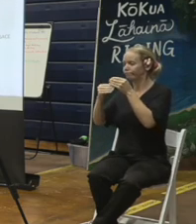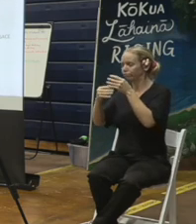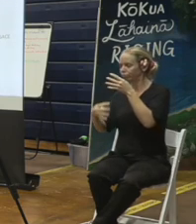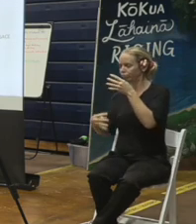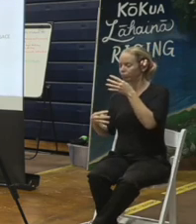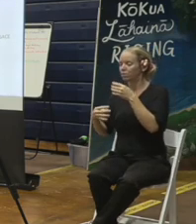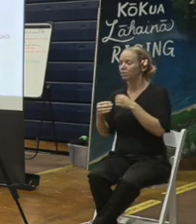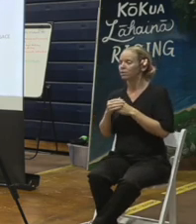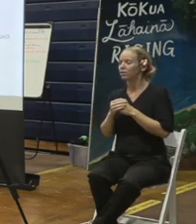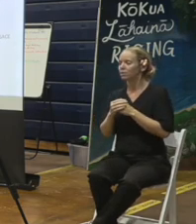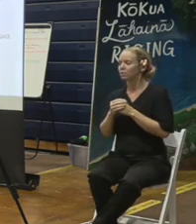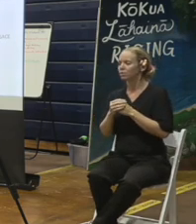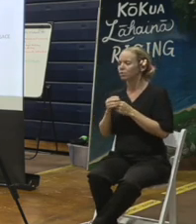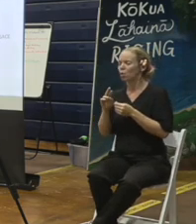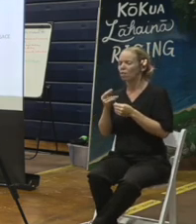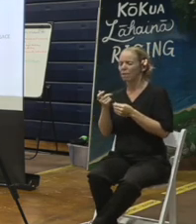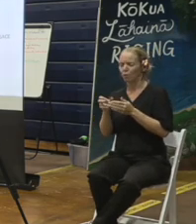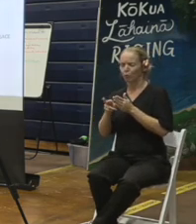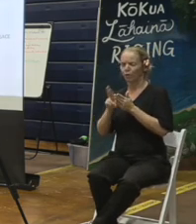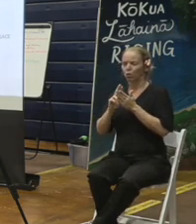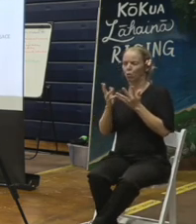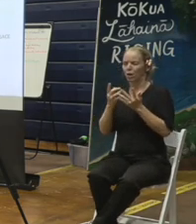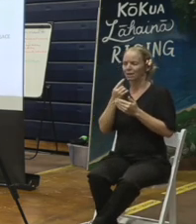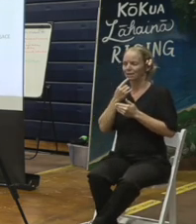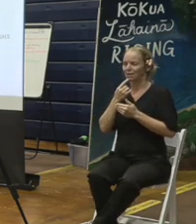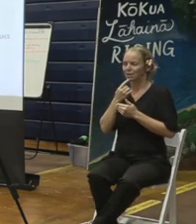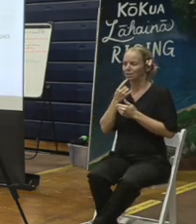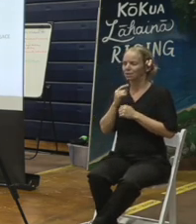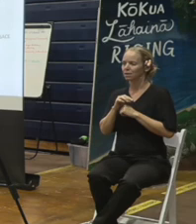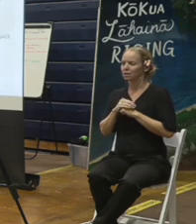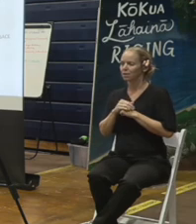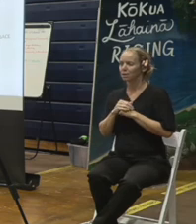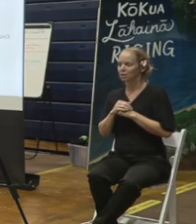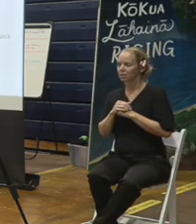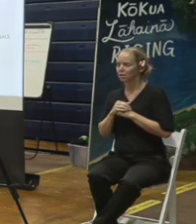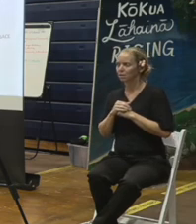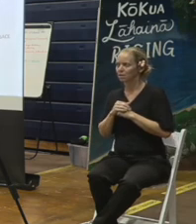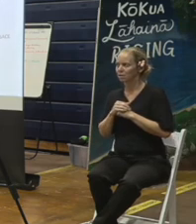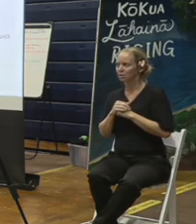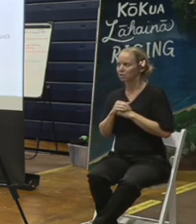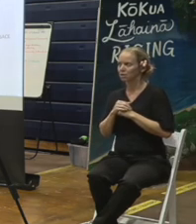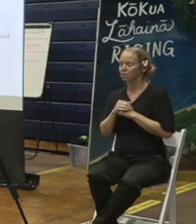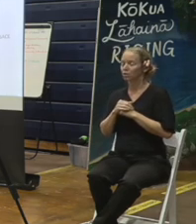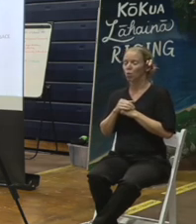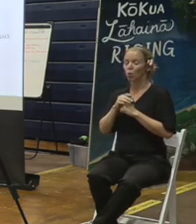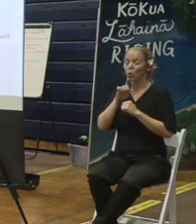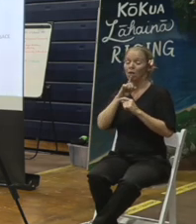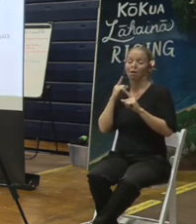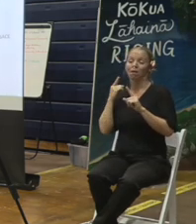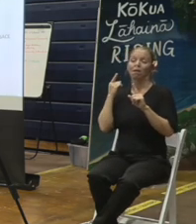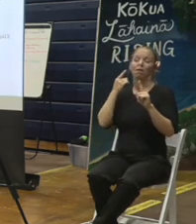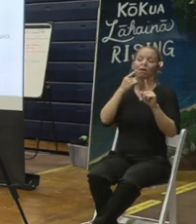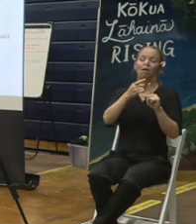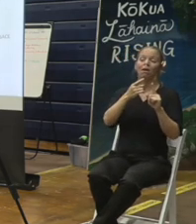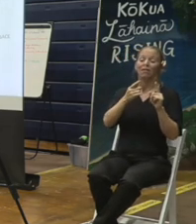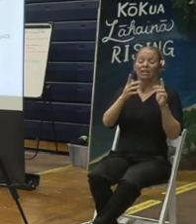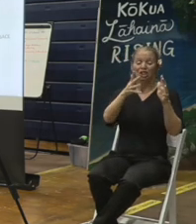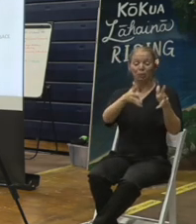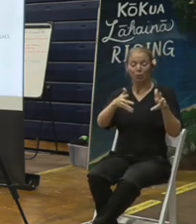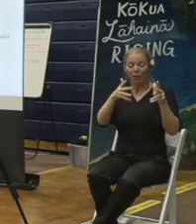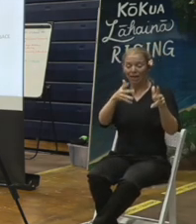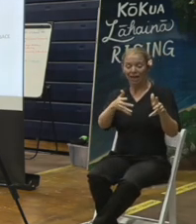repeat what I said earlier about we are working on having a place to put the debris as we speak.